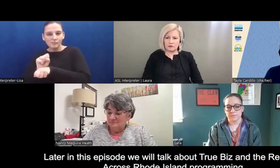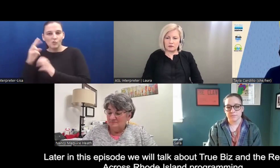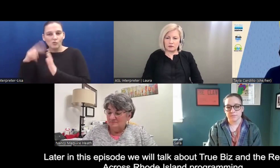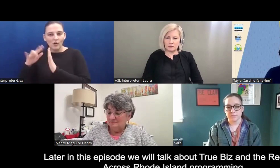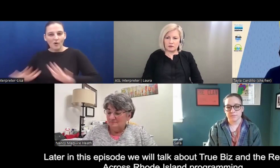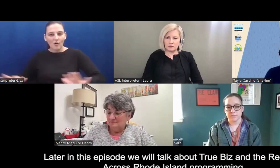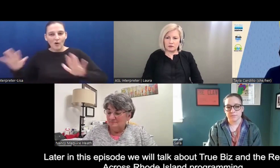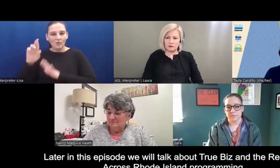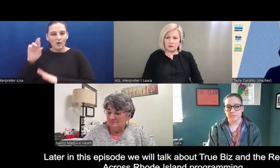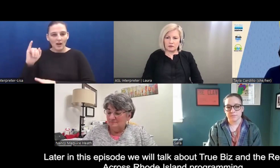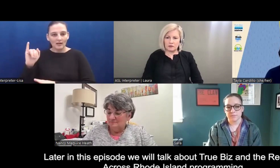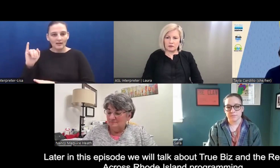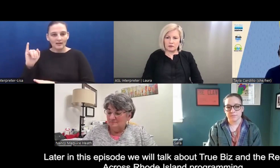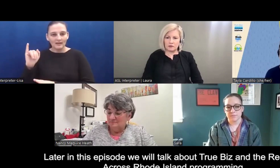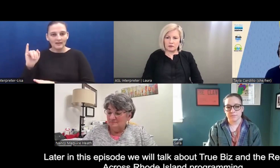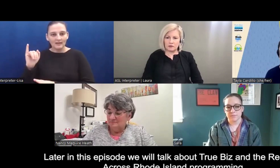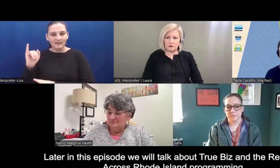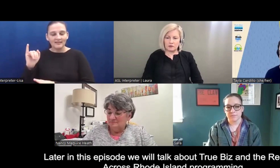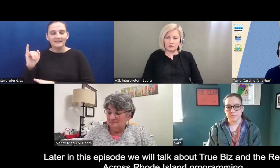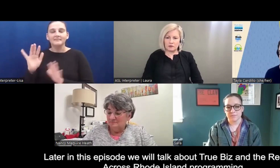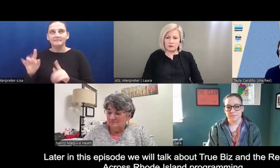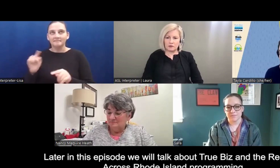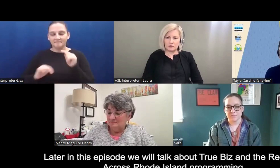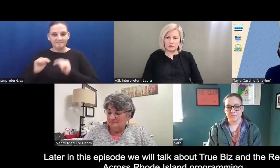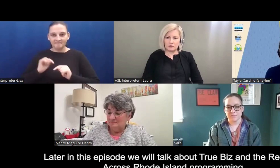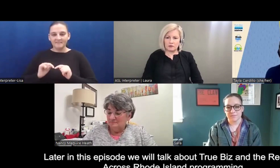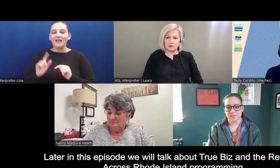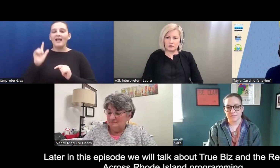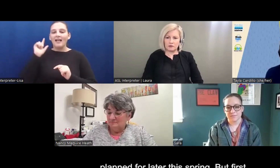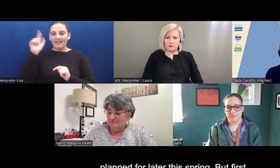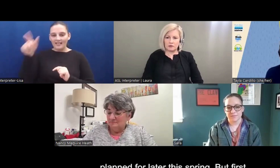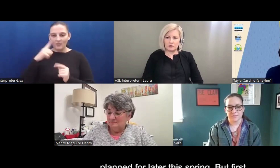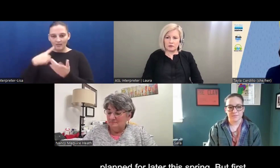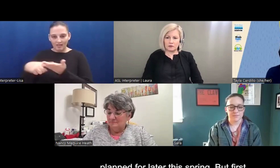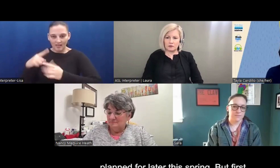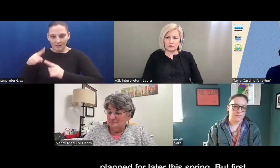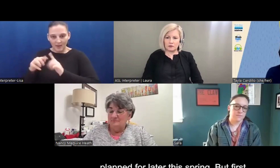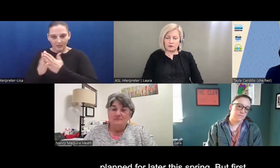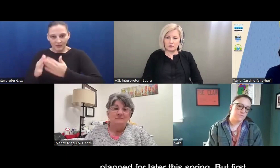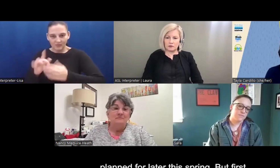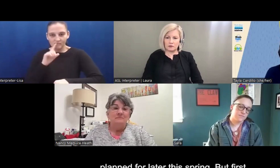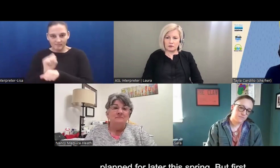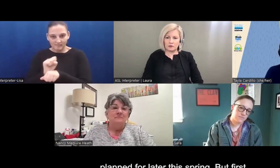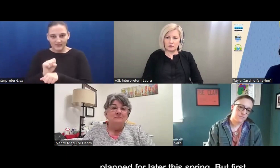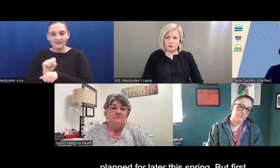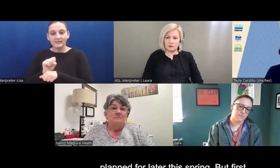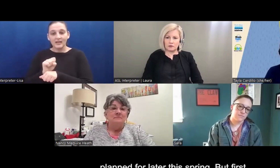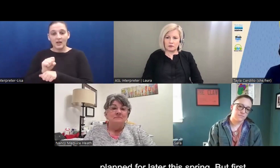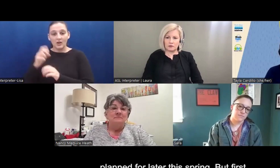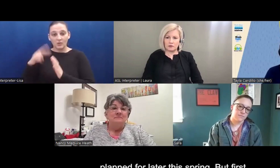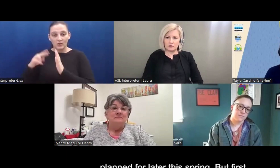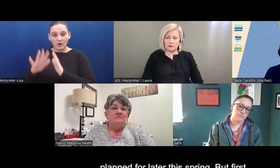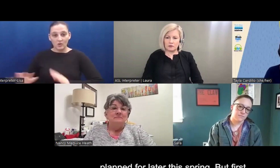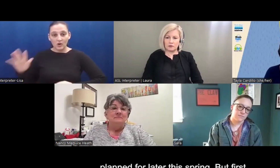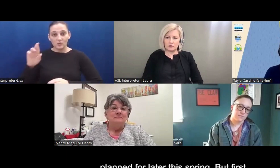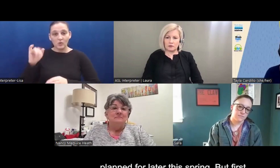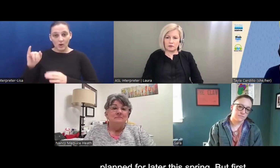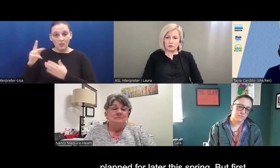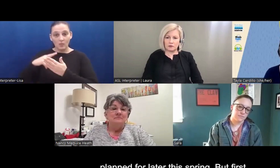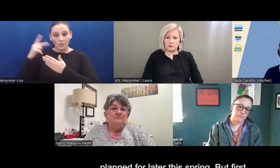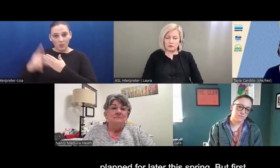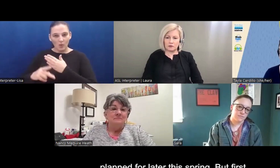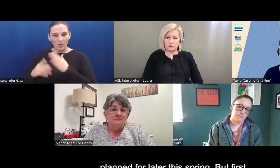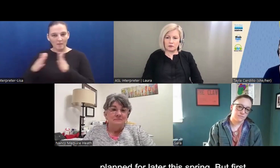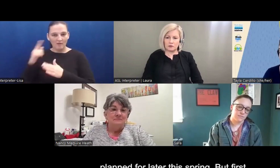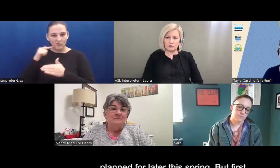for